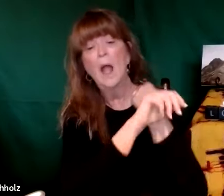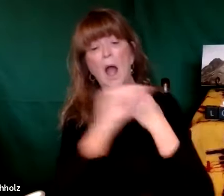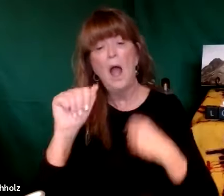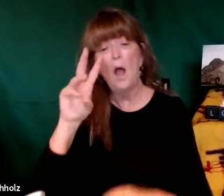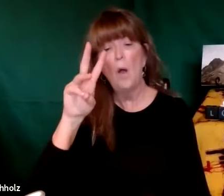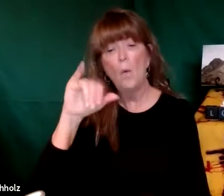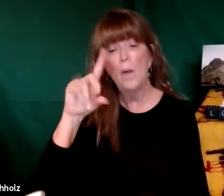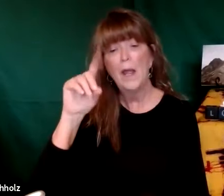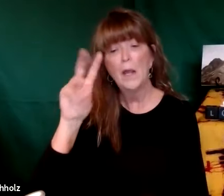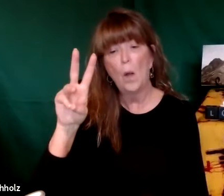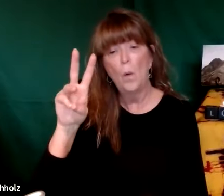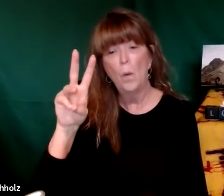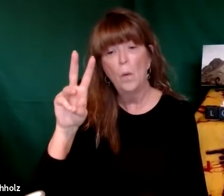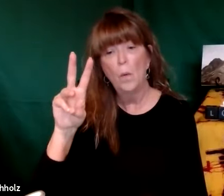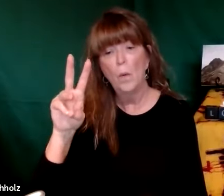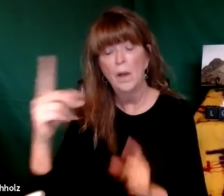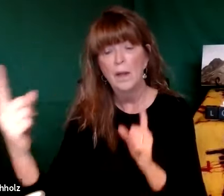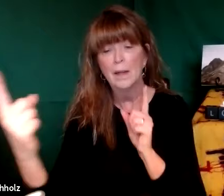chapter 4 it says a widow